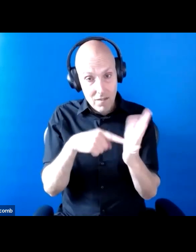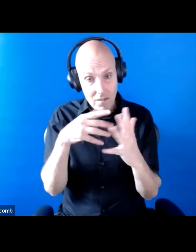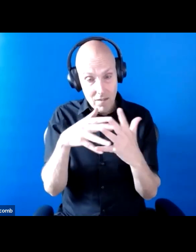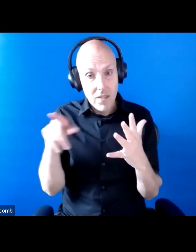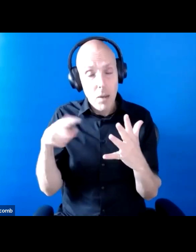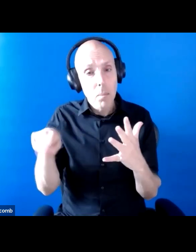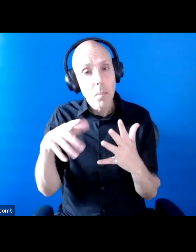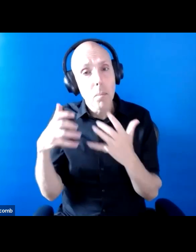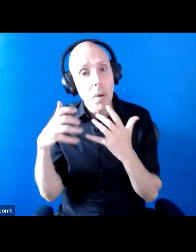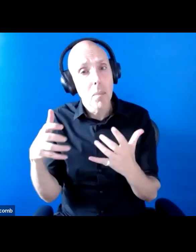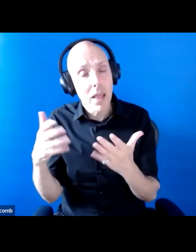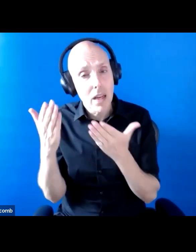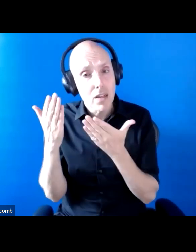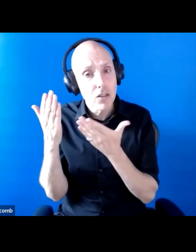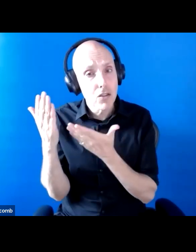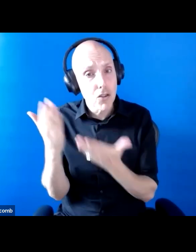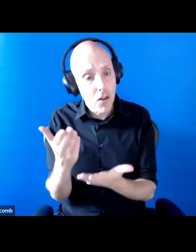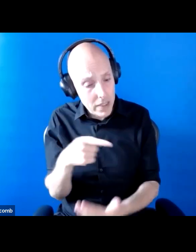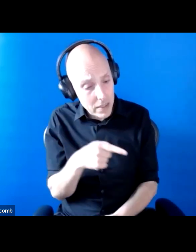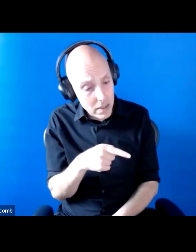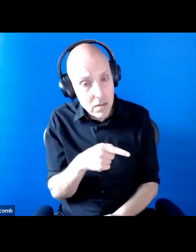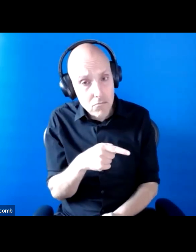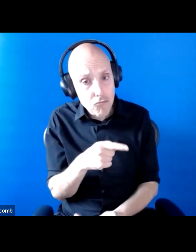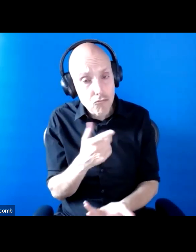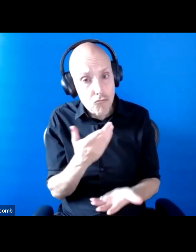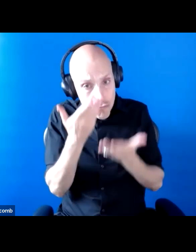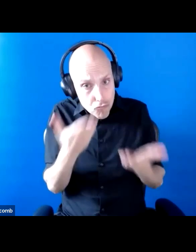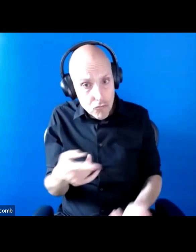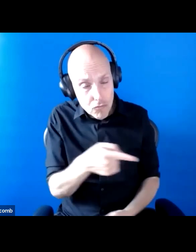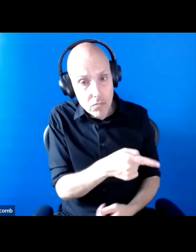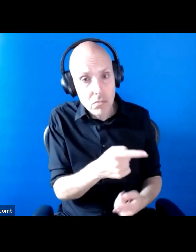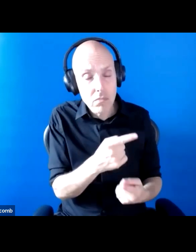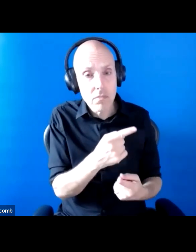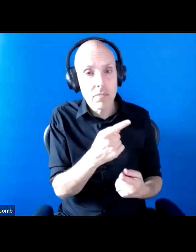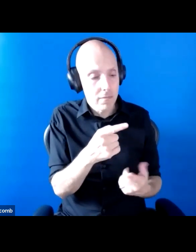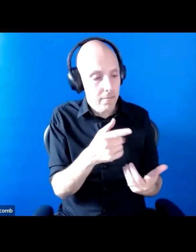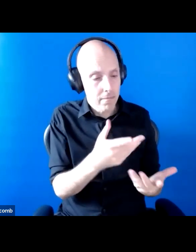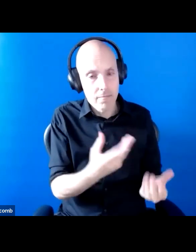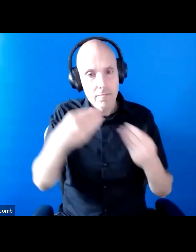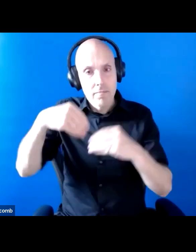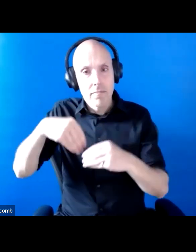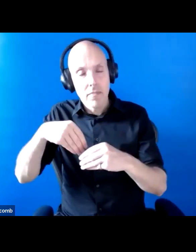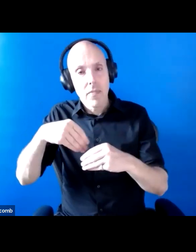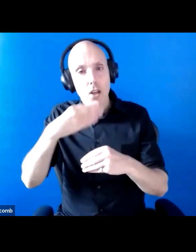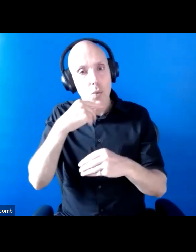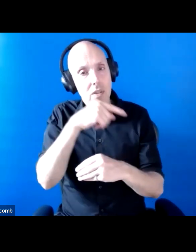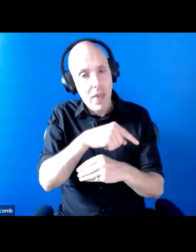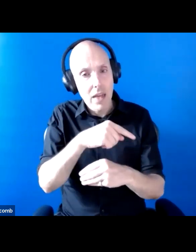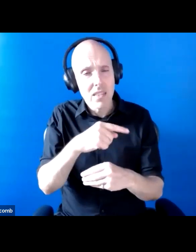and our private services is minimal. And that was really highlighted in the